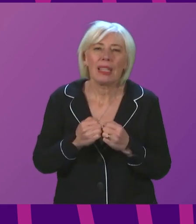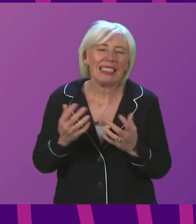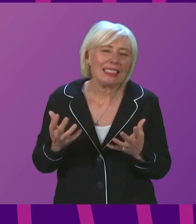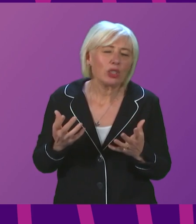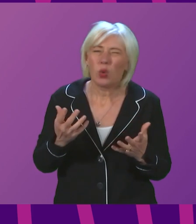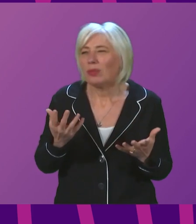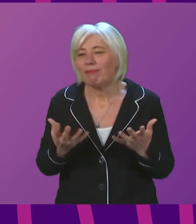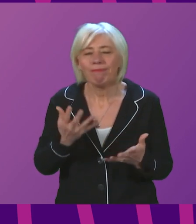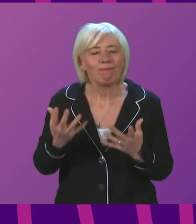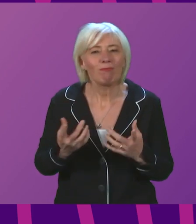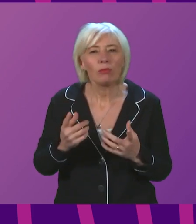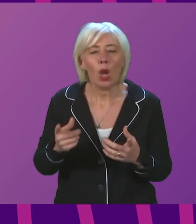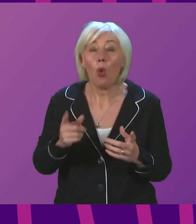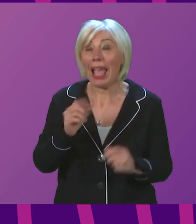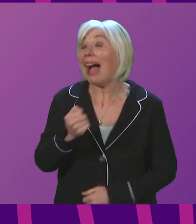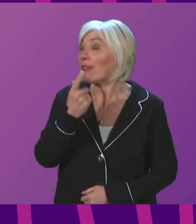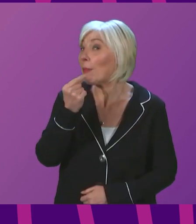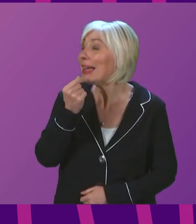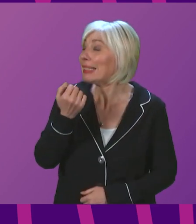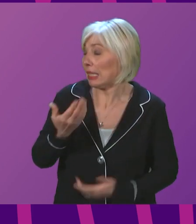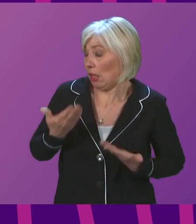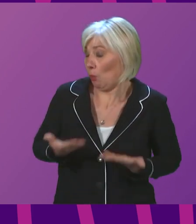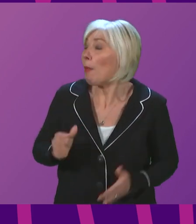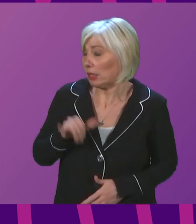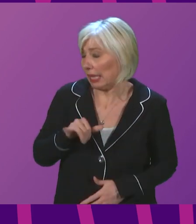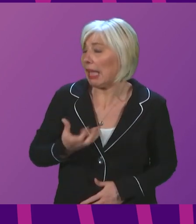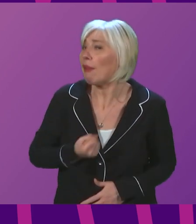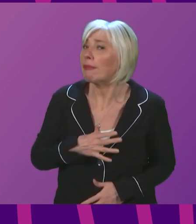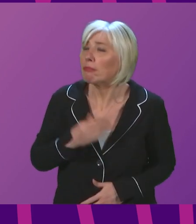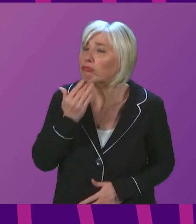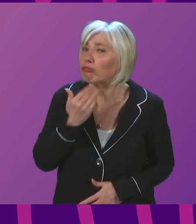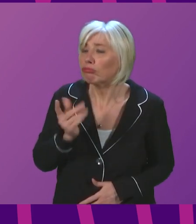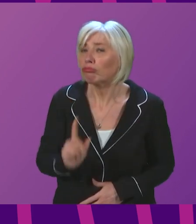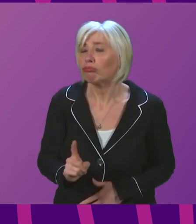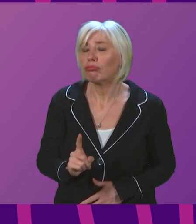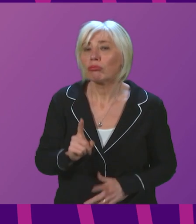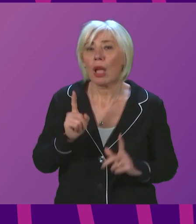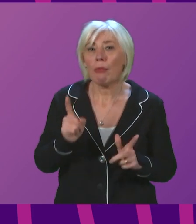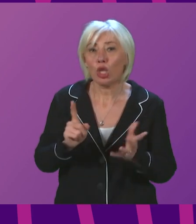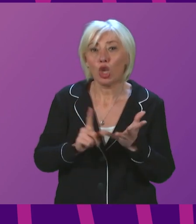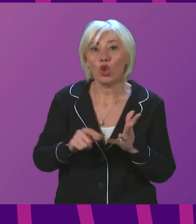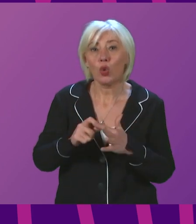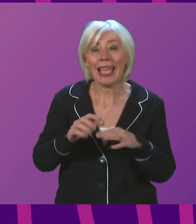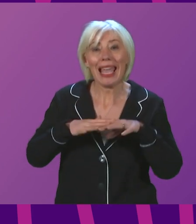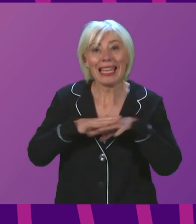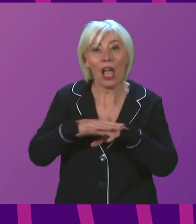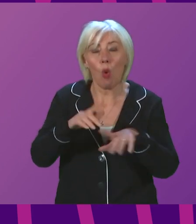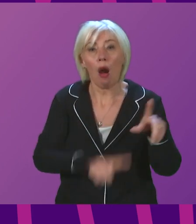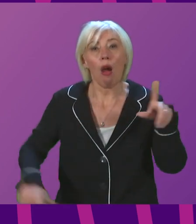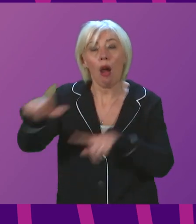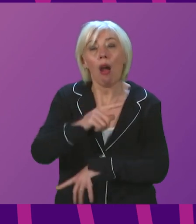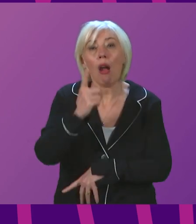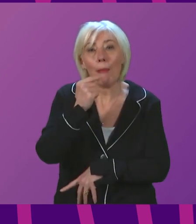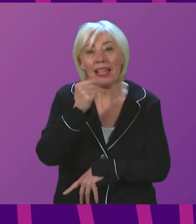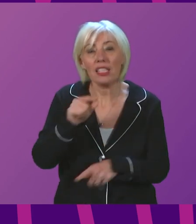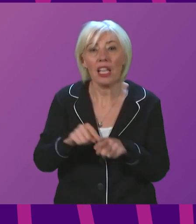We have ample capacity right now. And in addition to the UK network capacity, we have